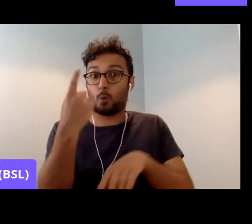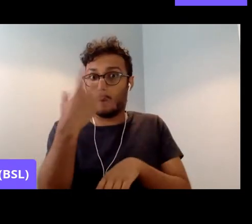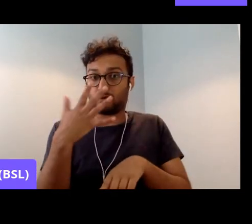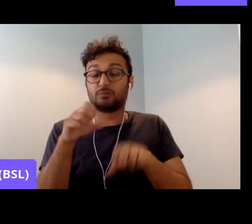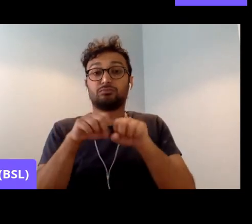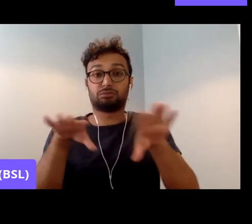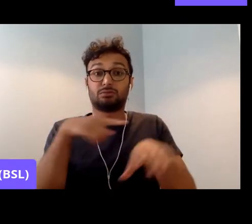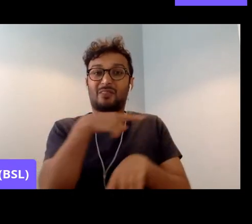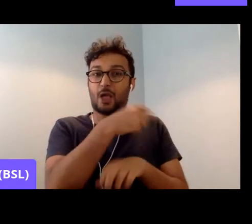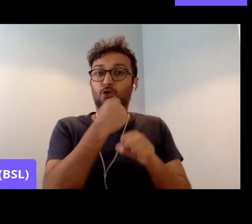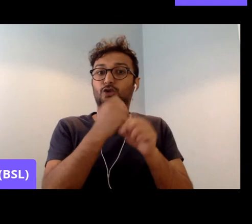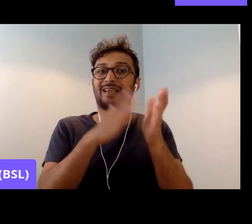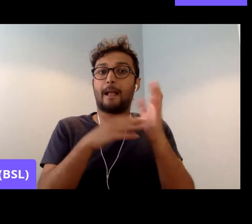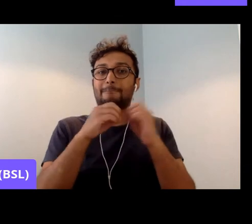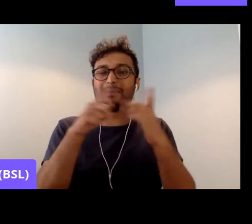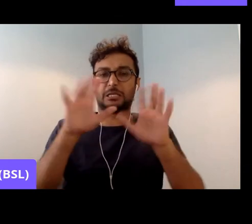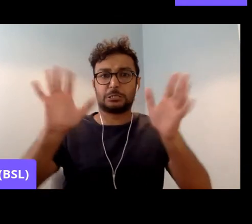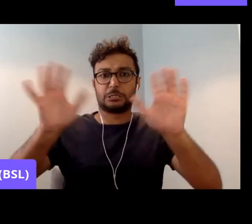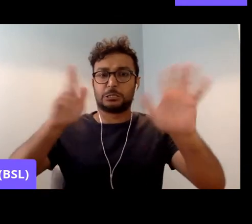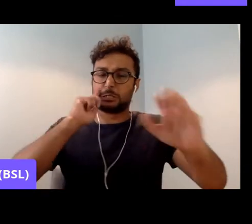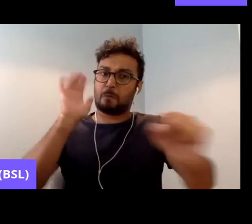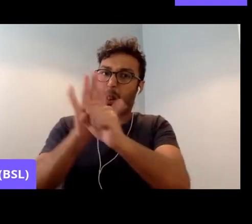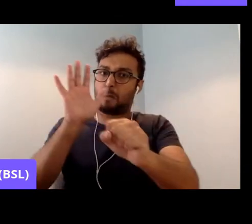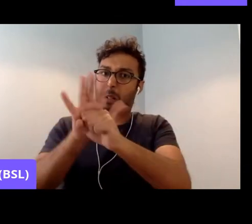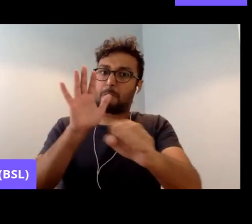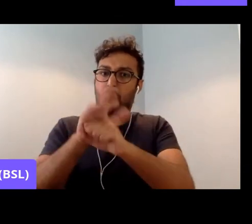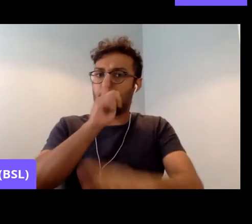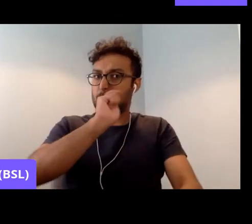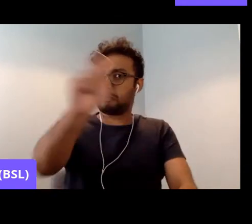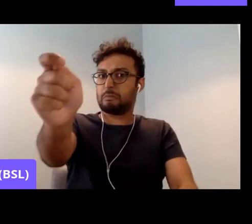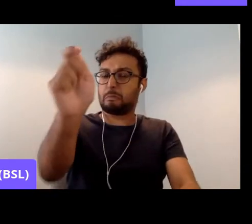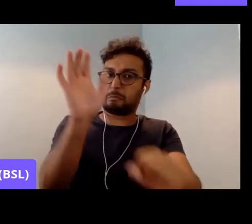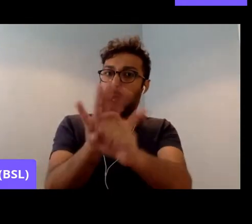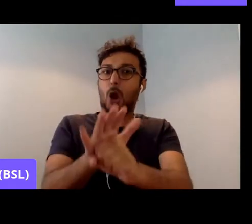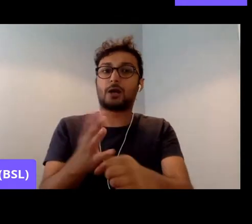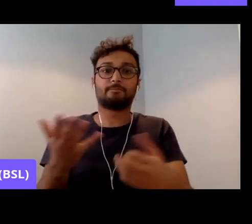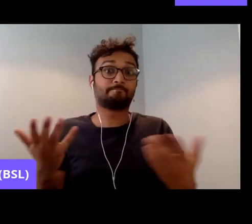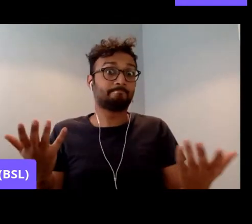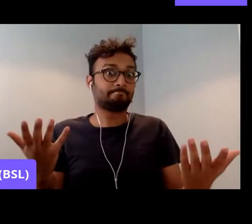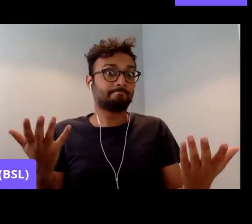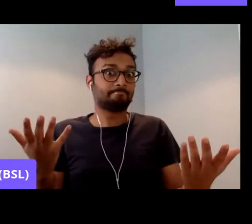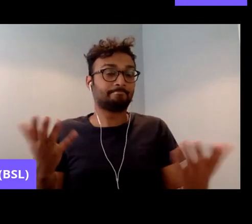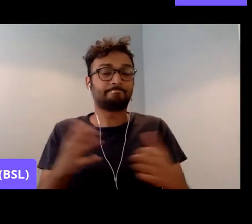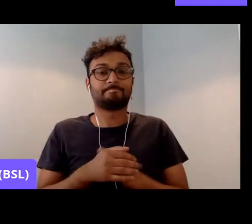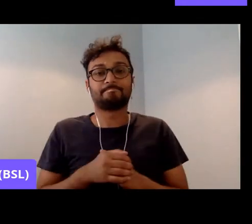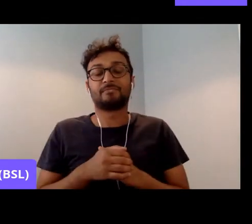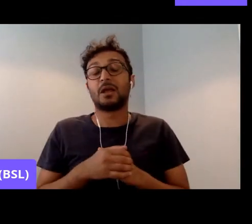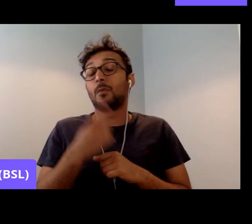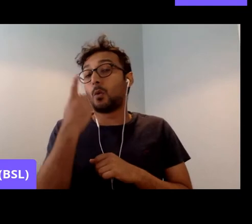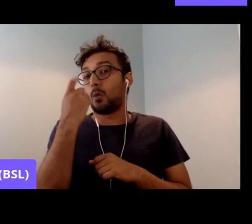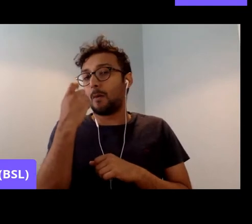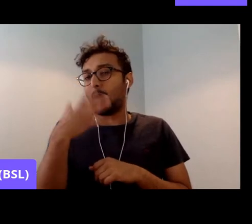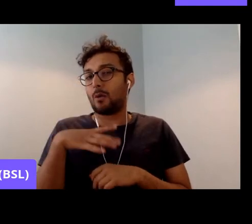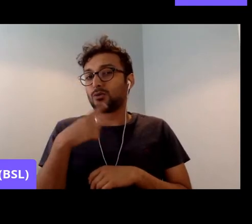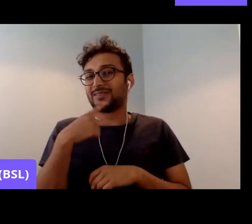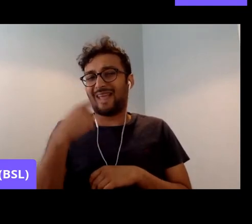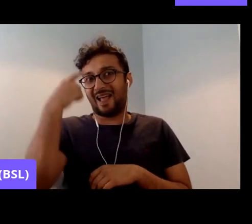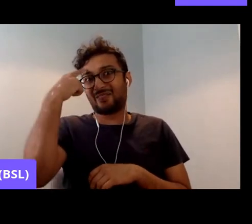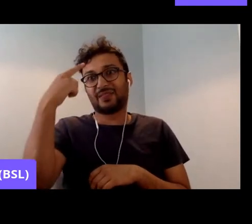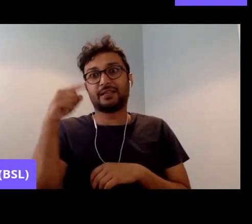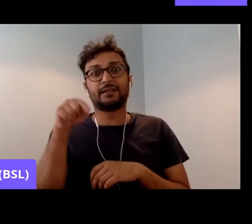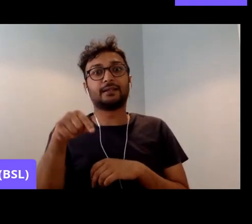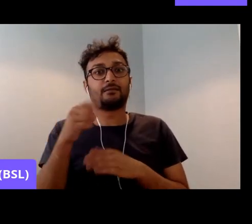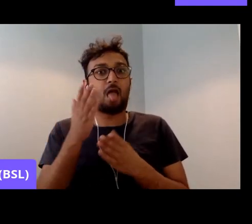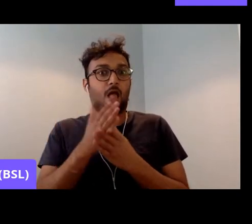There's one last thing I'd like to say, um, which I think is quite crucial. And that is that in